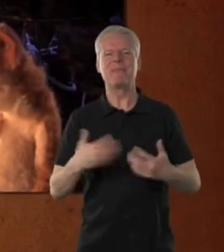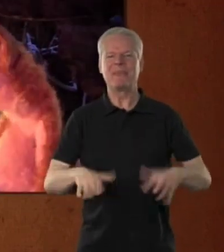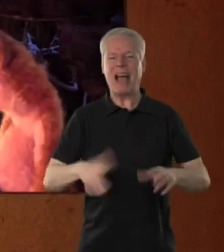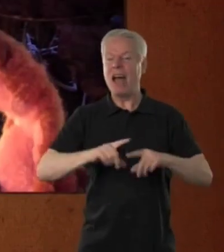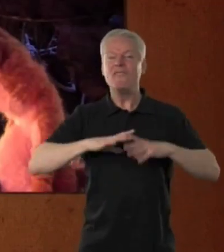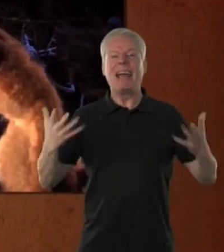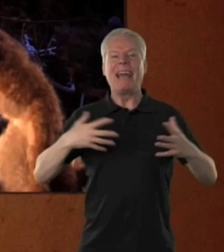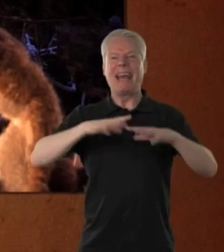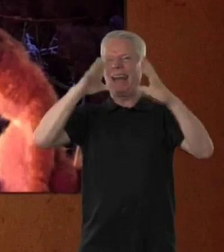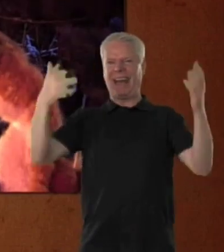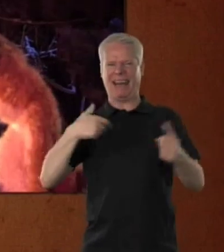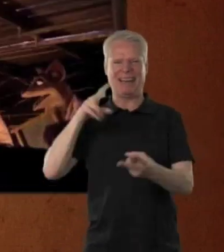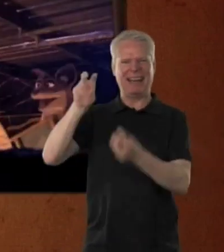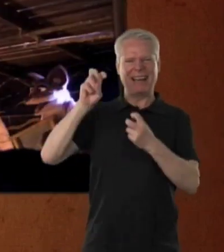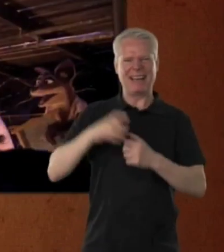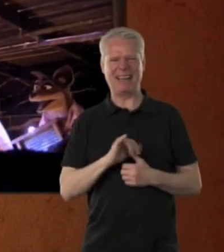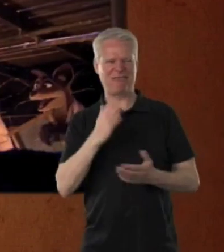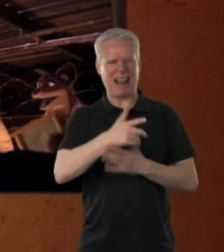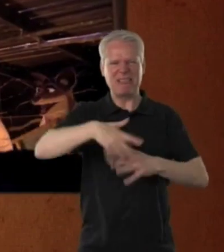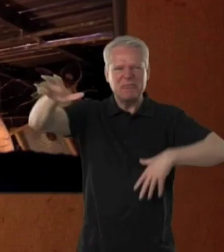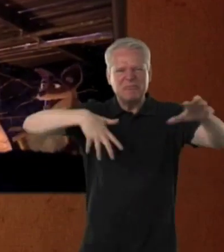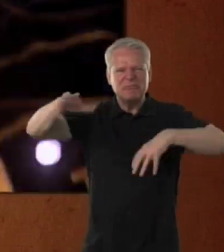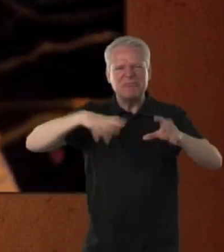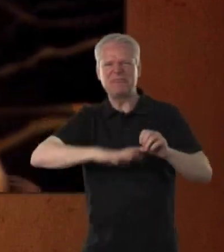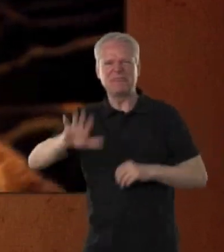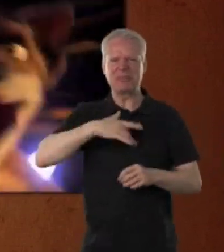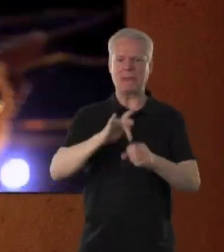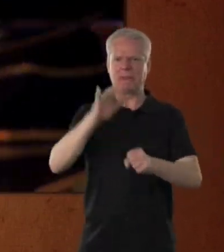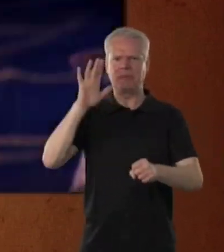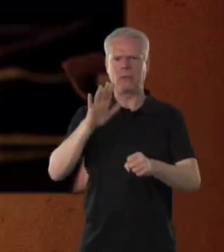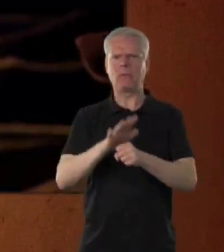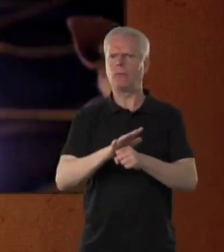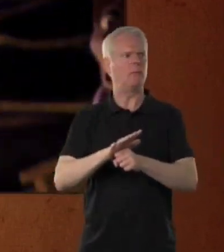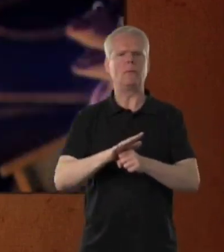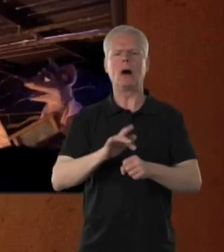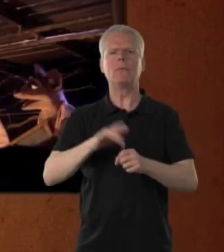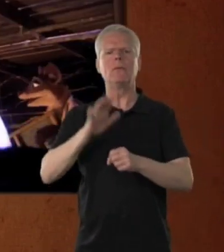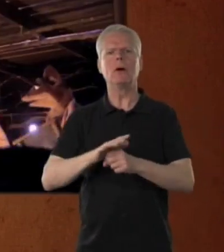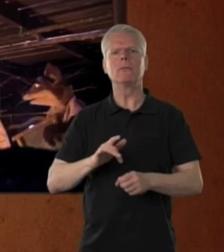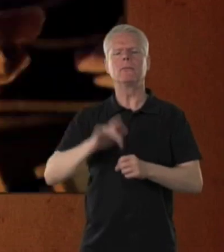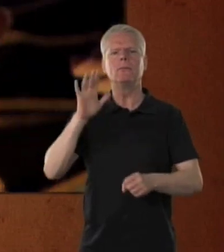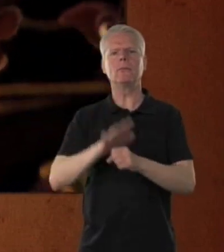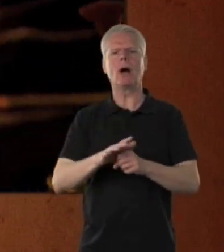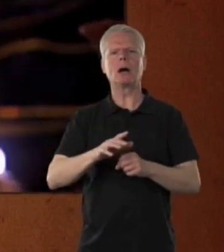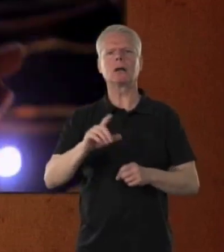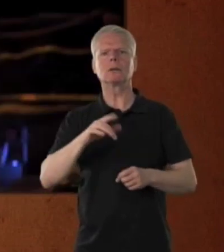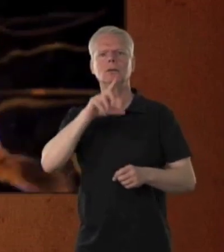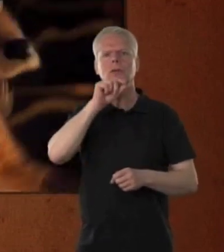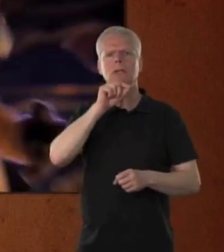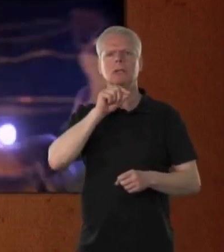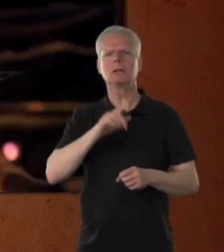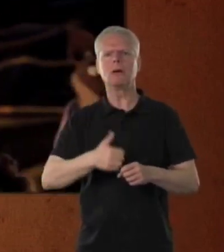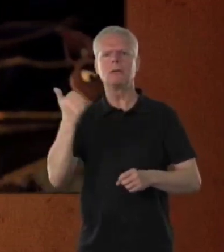of eggs to get free accommodation. **** all the chickens, them the scourge of the nation. **** chickens.